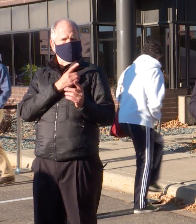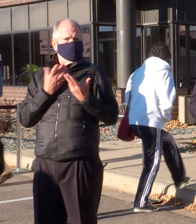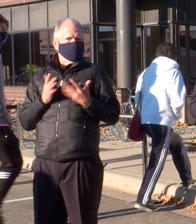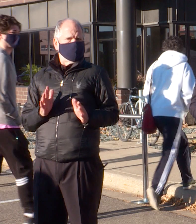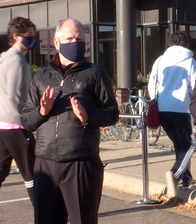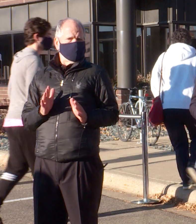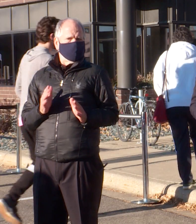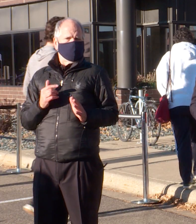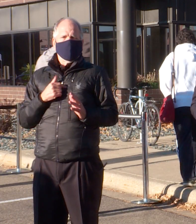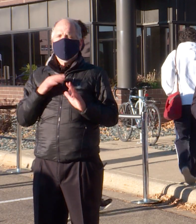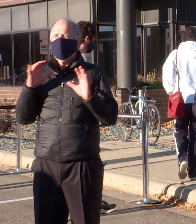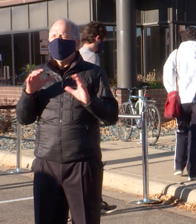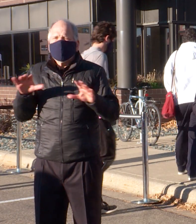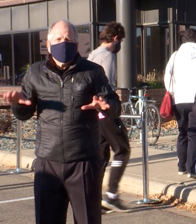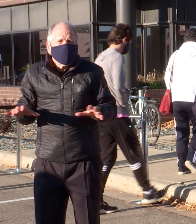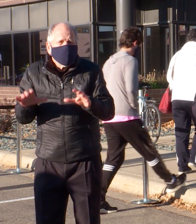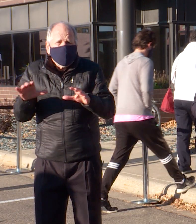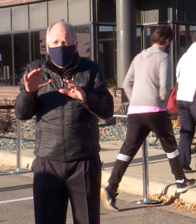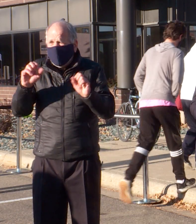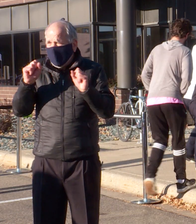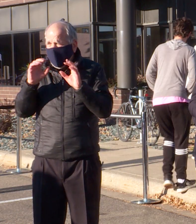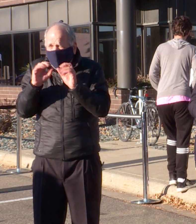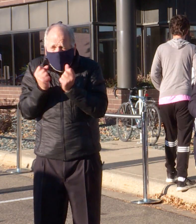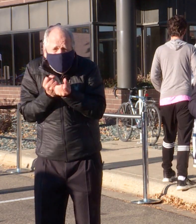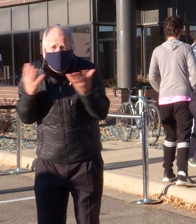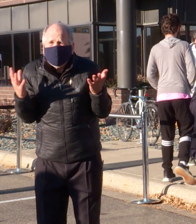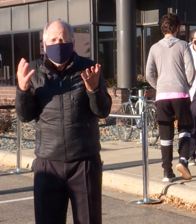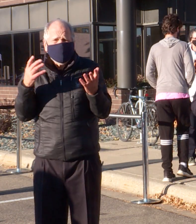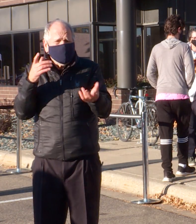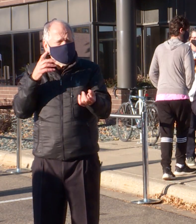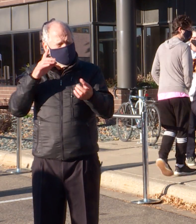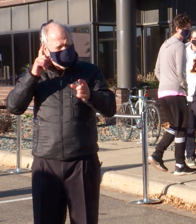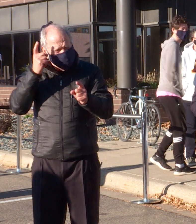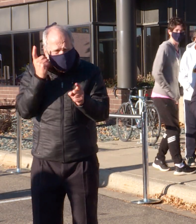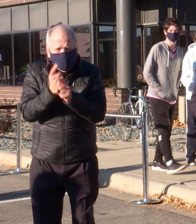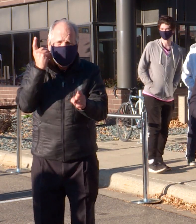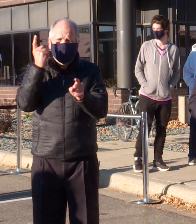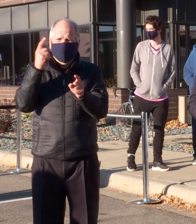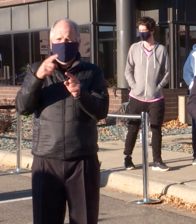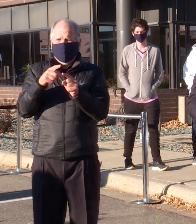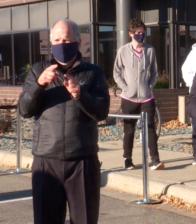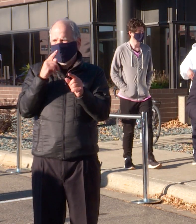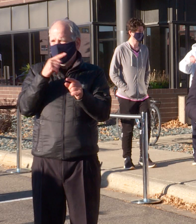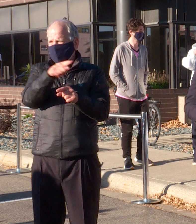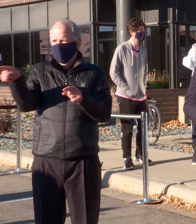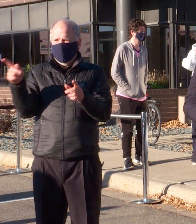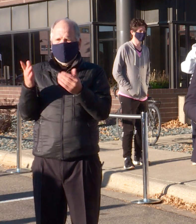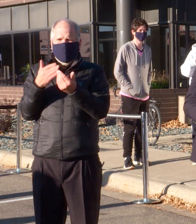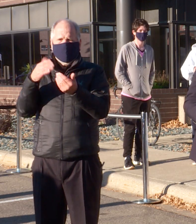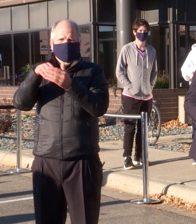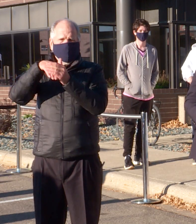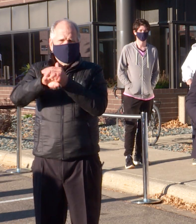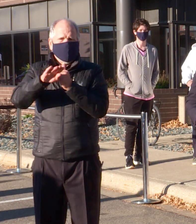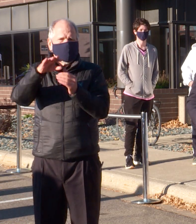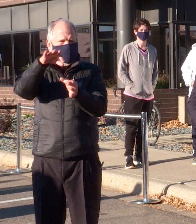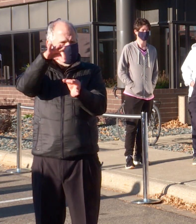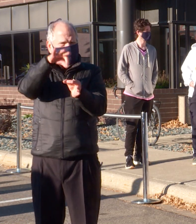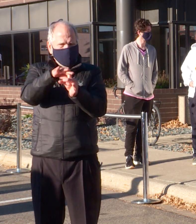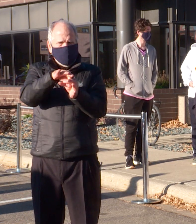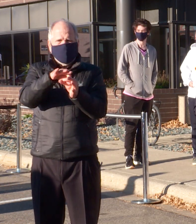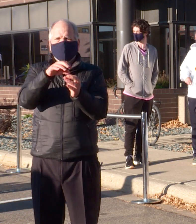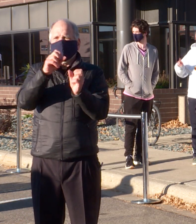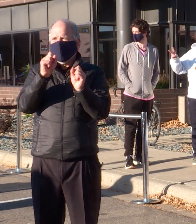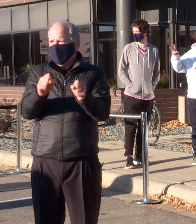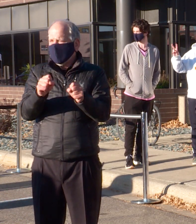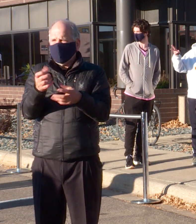power to help our voters cast their ballot. Part of that mission, then, is ensuring that our voters have accurate, trusted information that they can